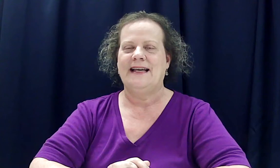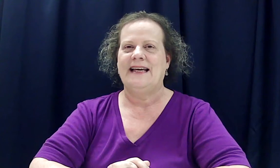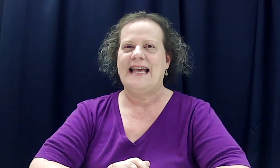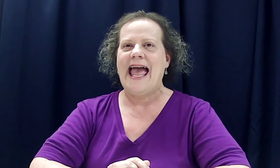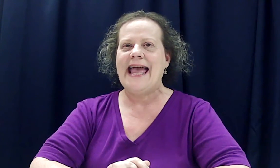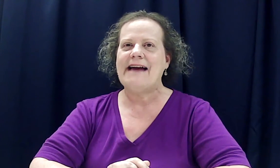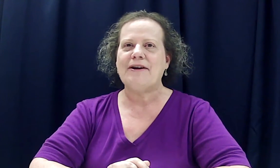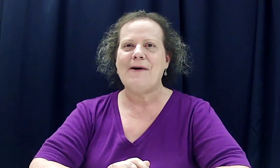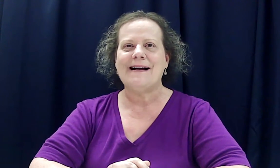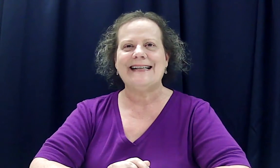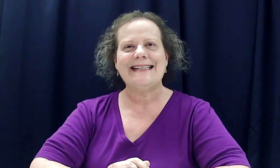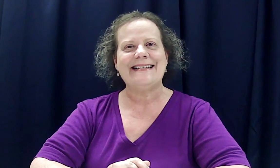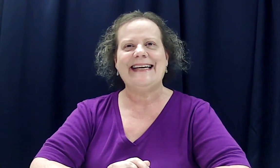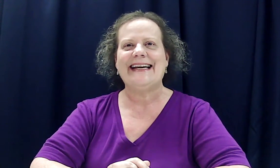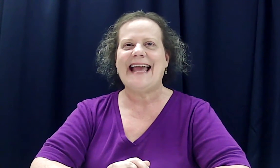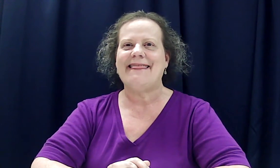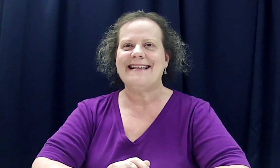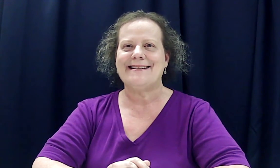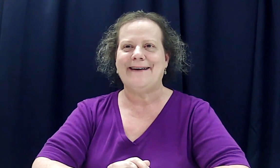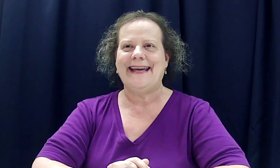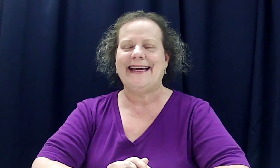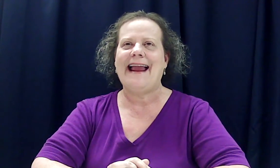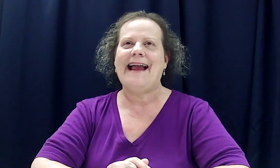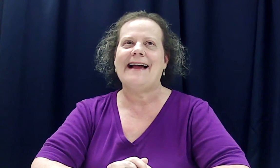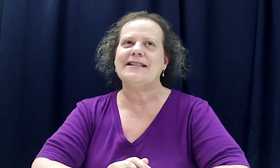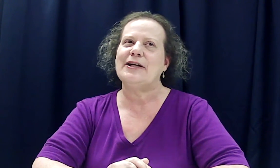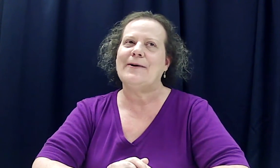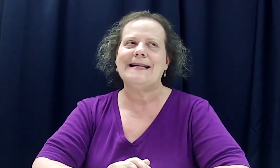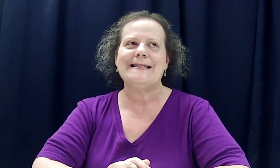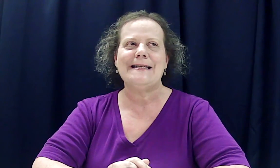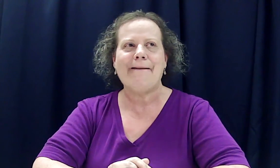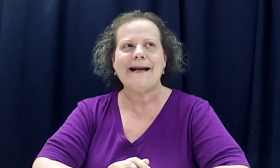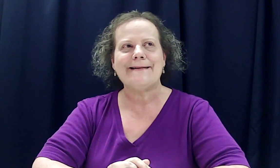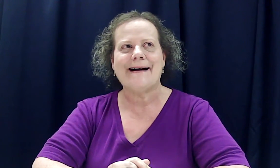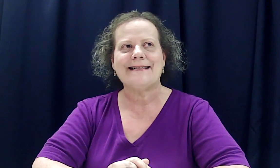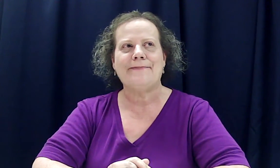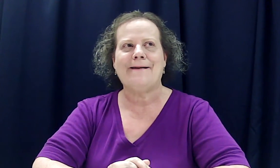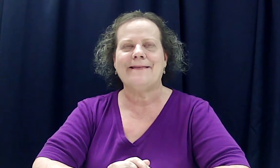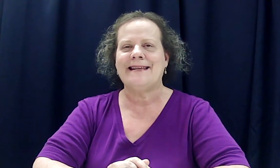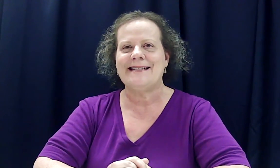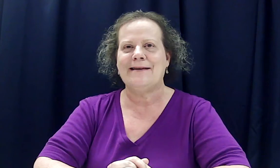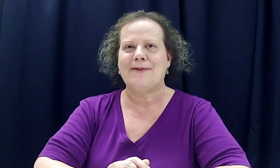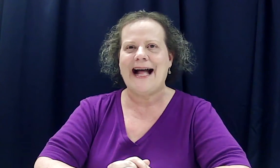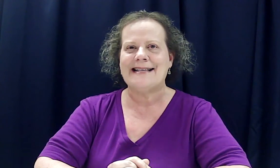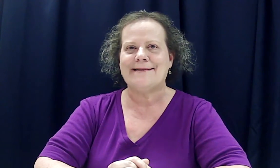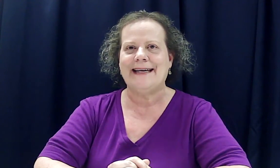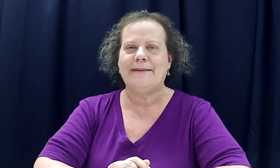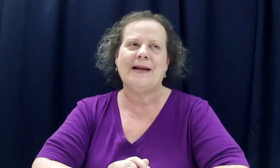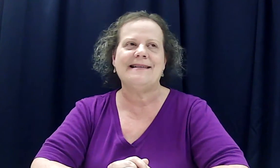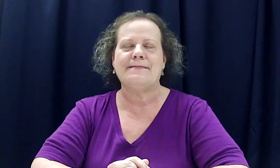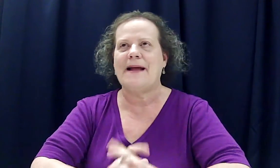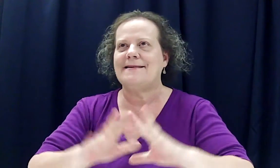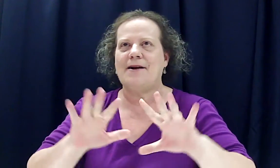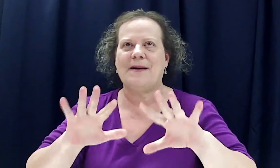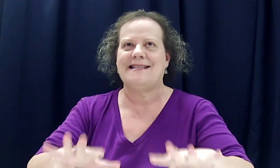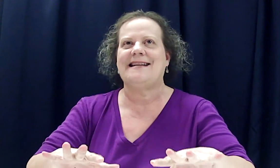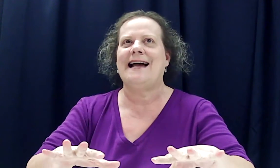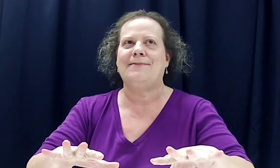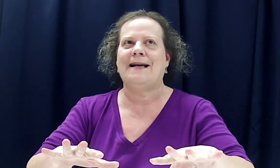Hey everyone, good to see you again this week. And, you know, I know I talked about the gym last week, but I spend so much time there,